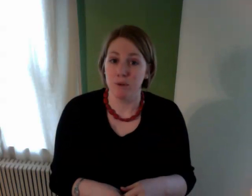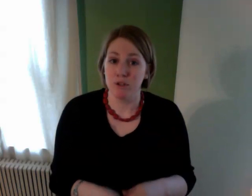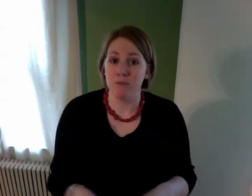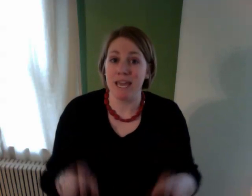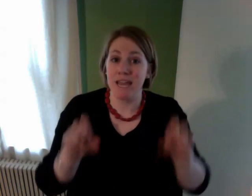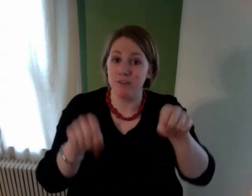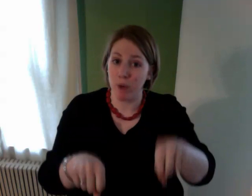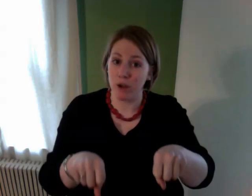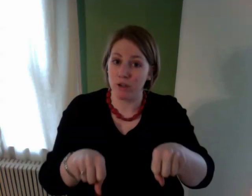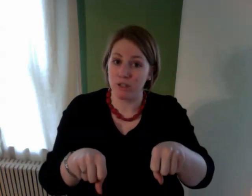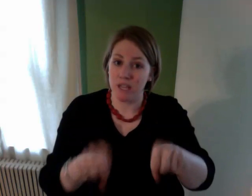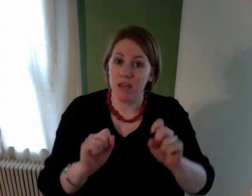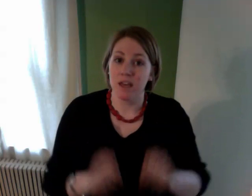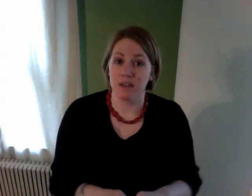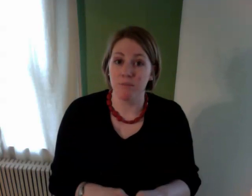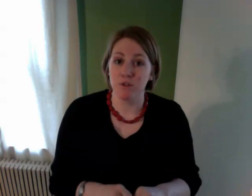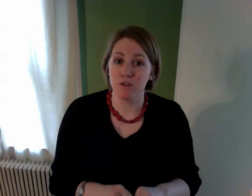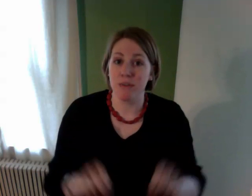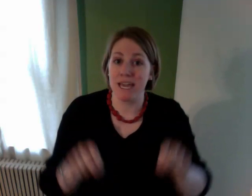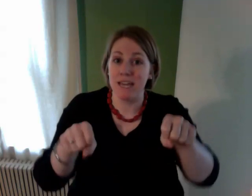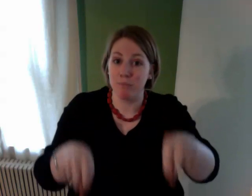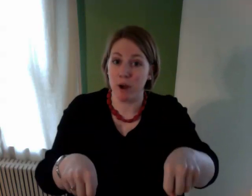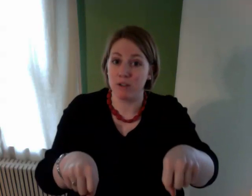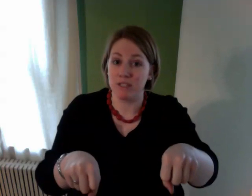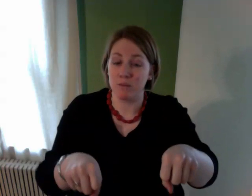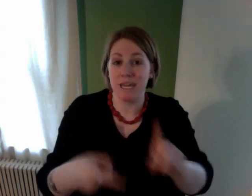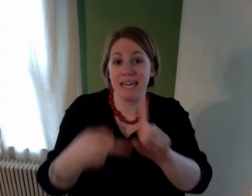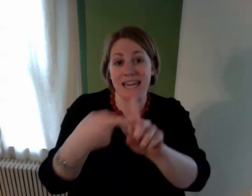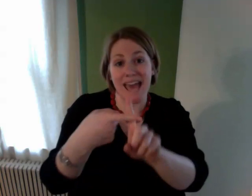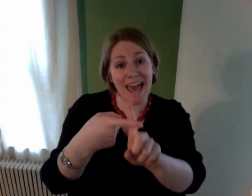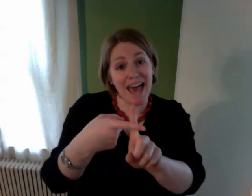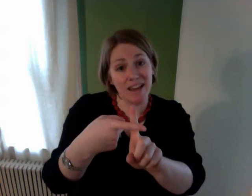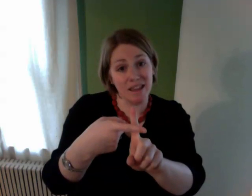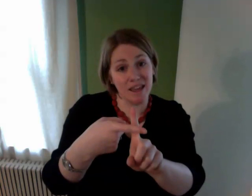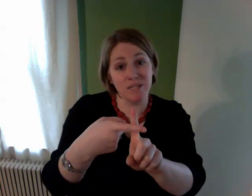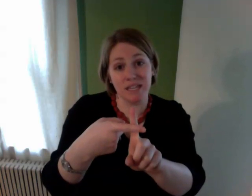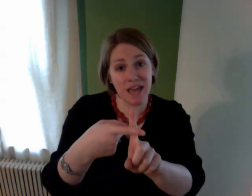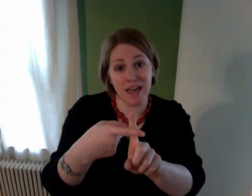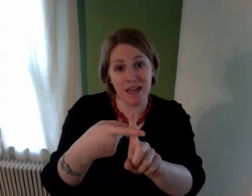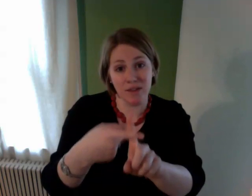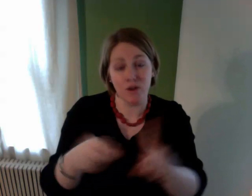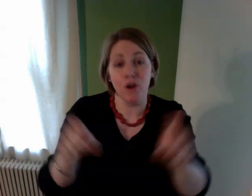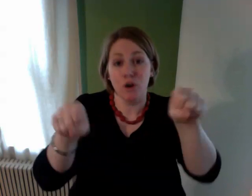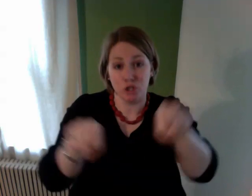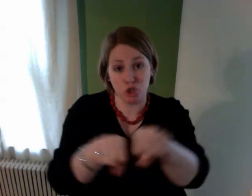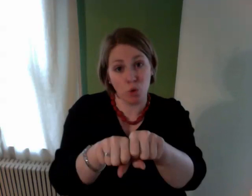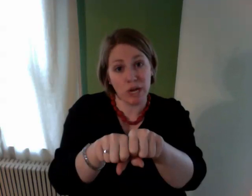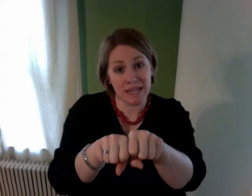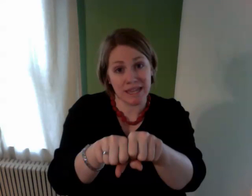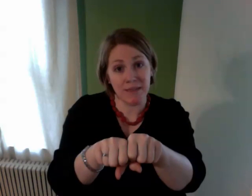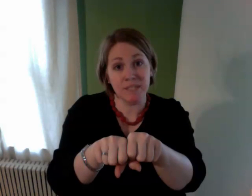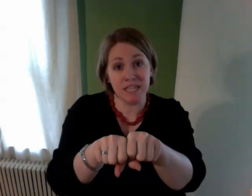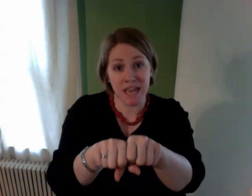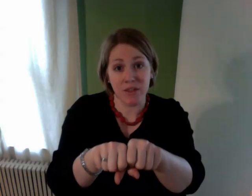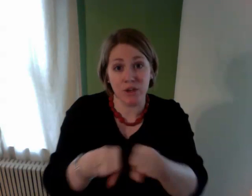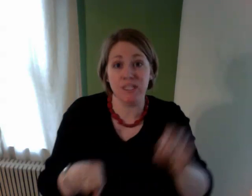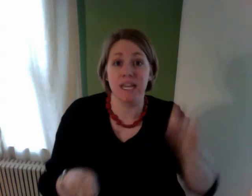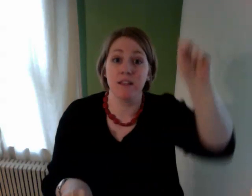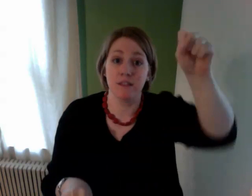are made of parts numbers are made of parts and we can add them together or join them together you take the